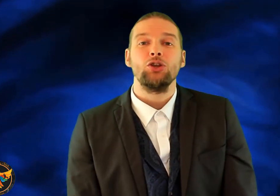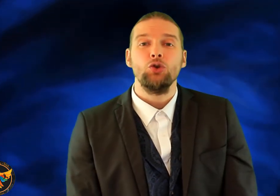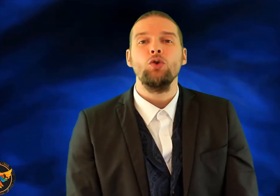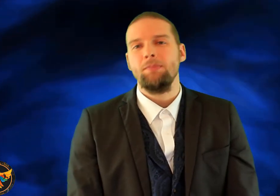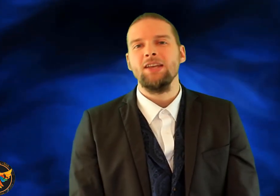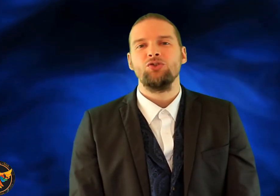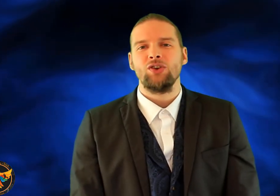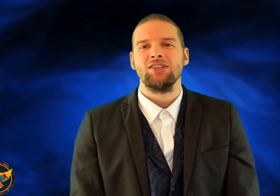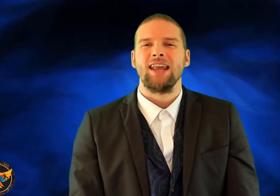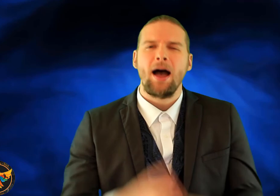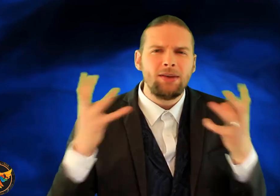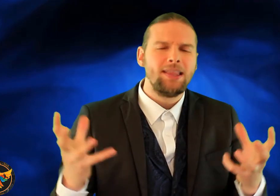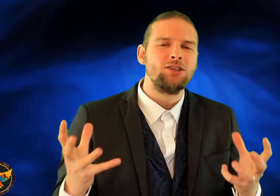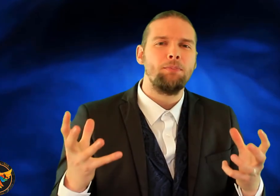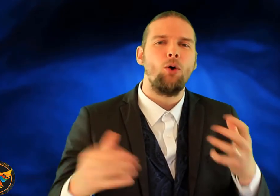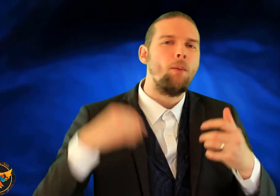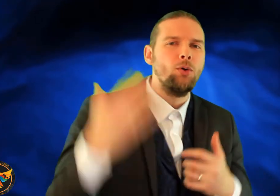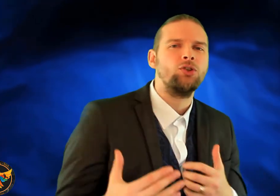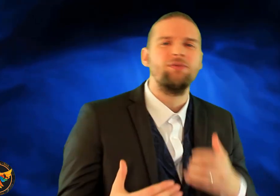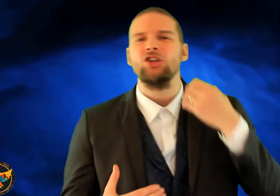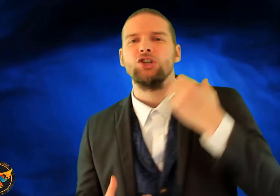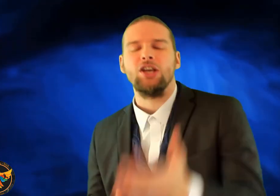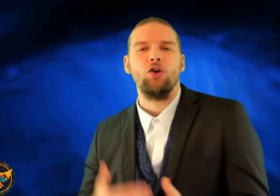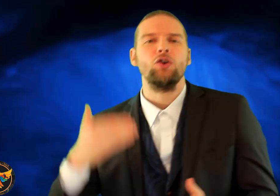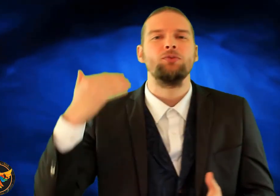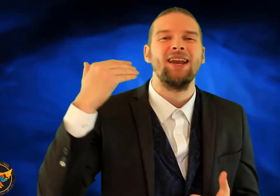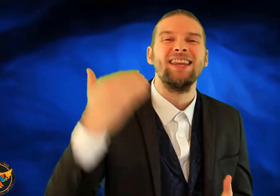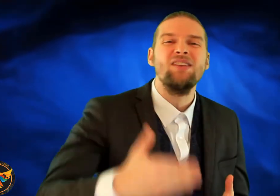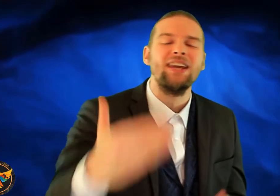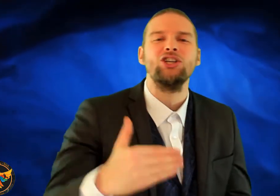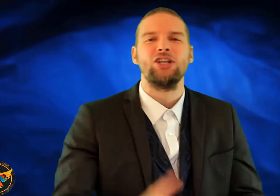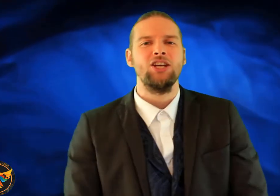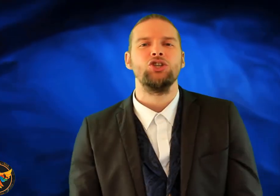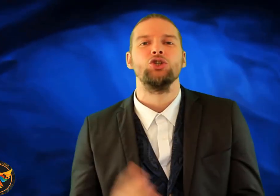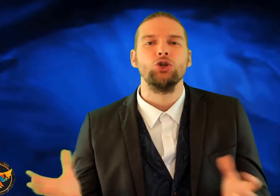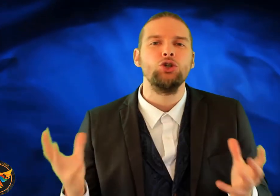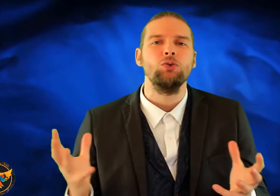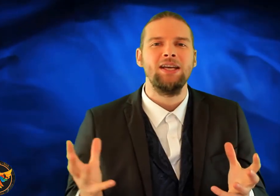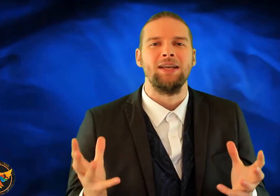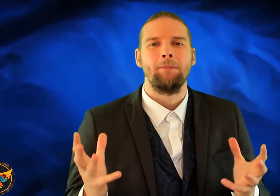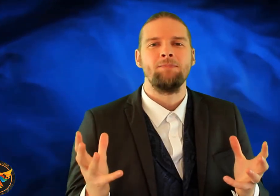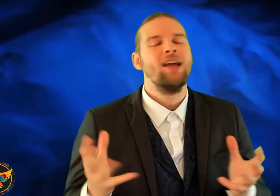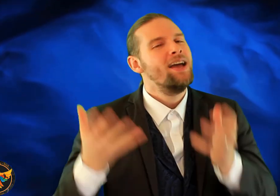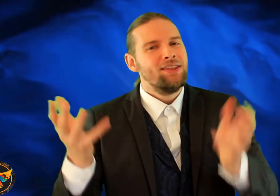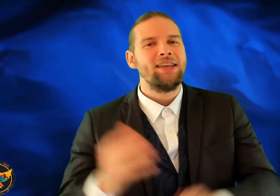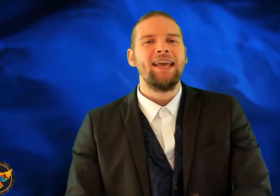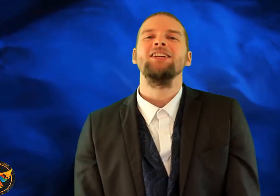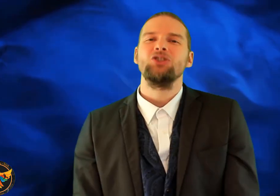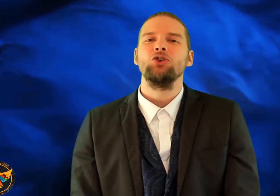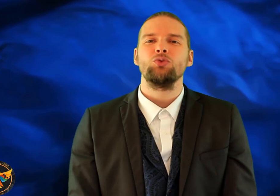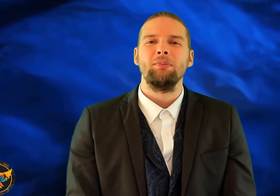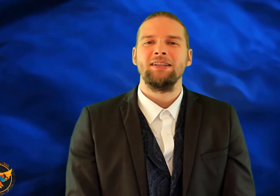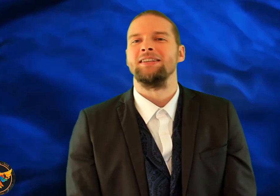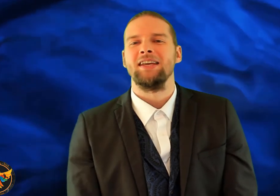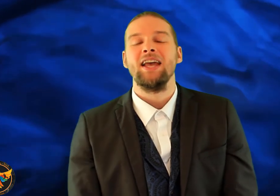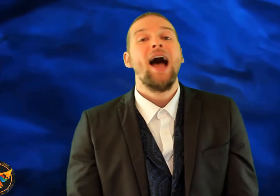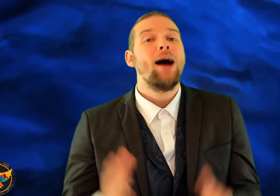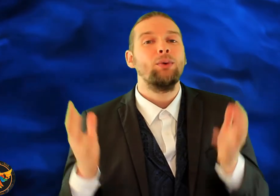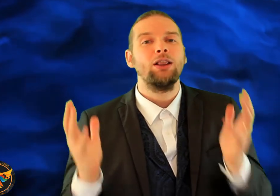that you would be interested in, having that support, motivation, encouragement, and even education, should you need it, then get in touch with me today. I would